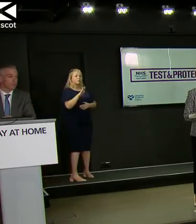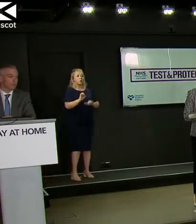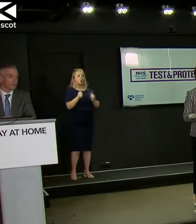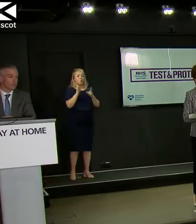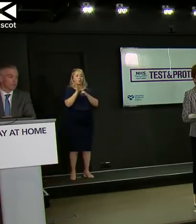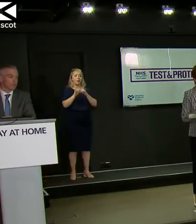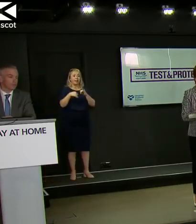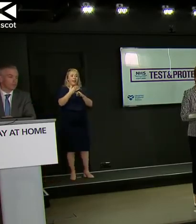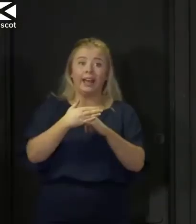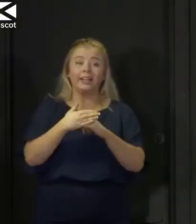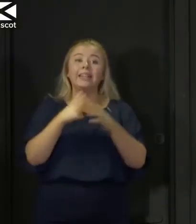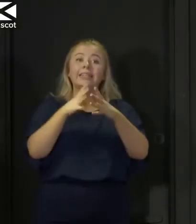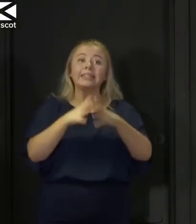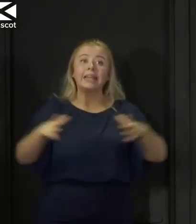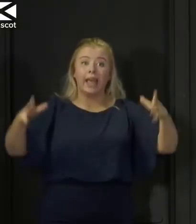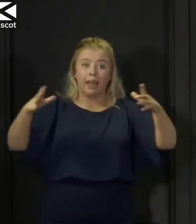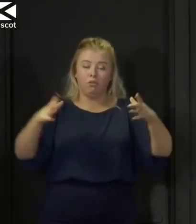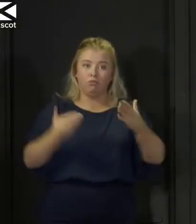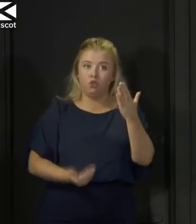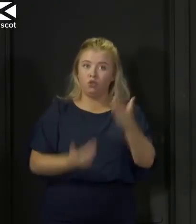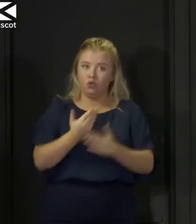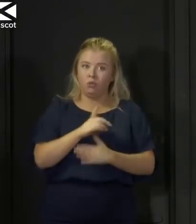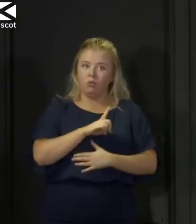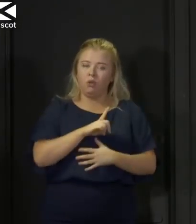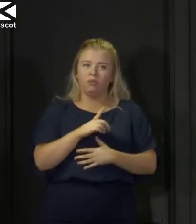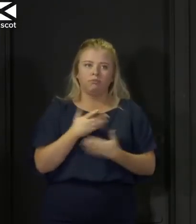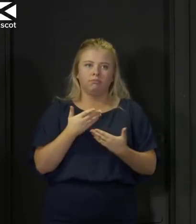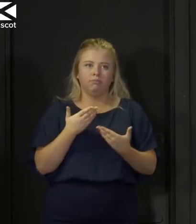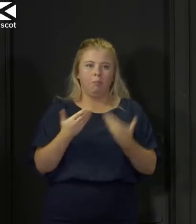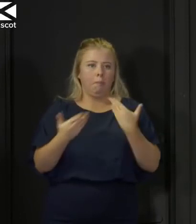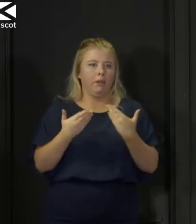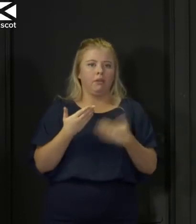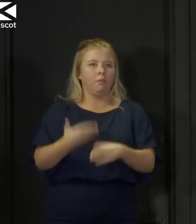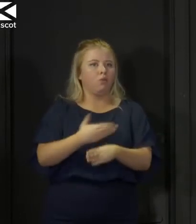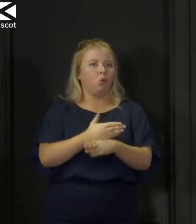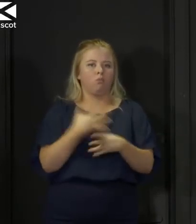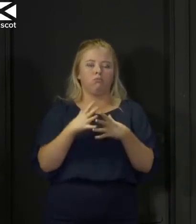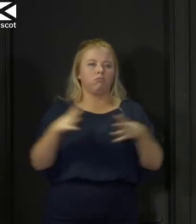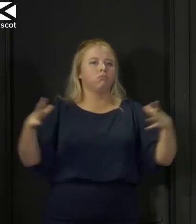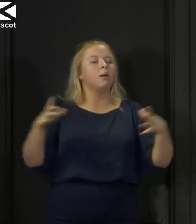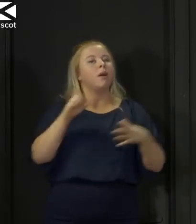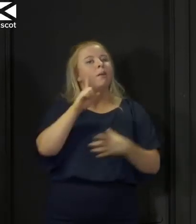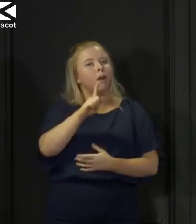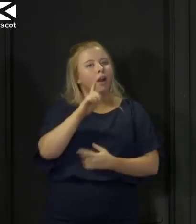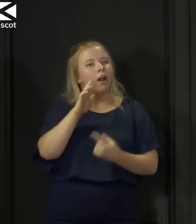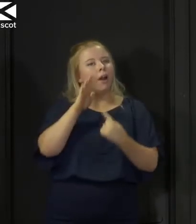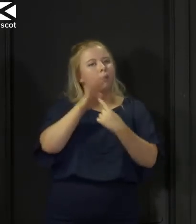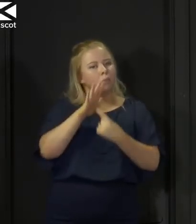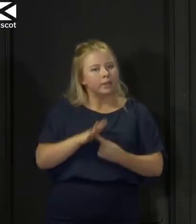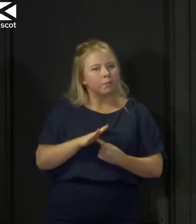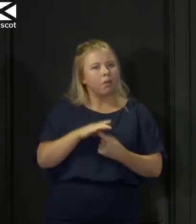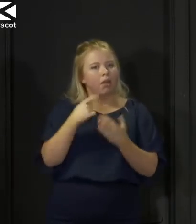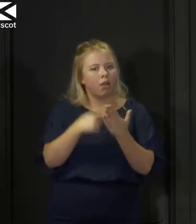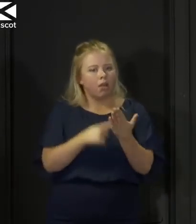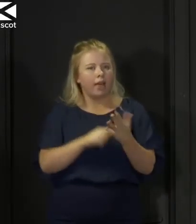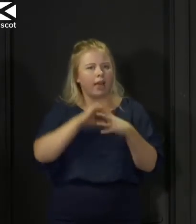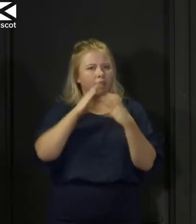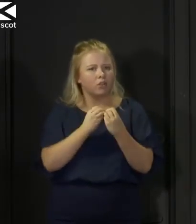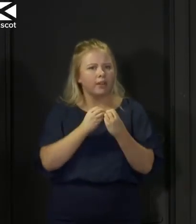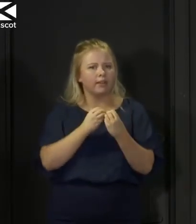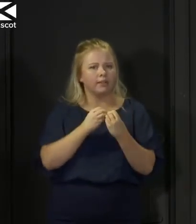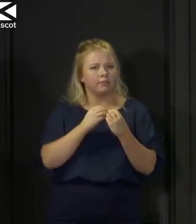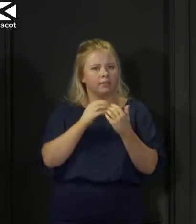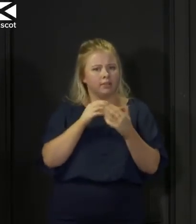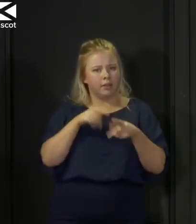what we're about to do is new because it's much bigger than anything we've done before but the principles of it and the tried and tested approaches as